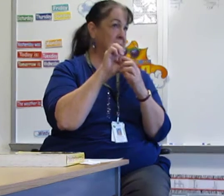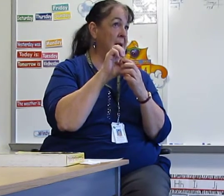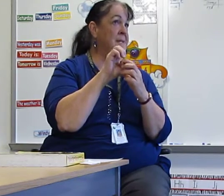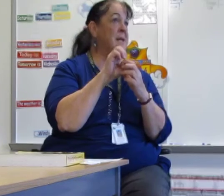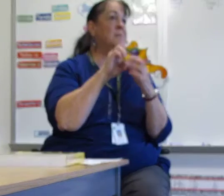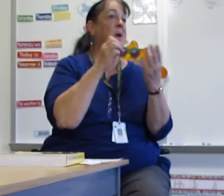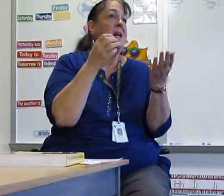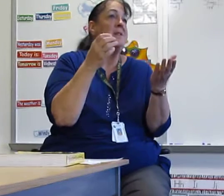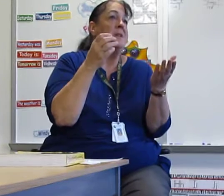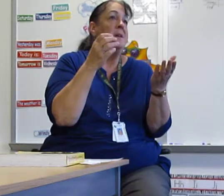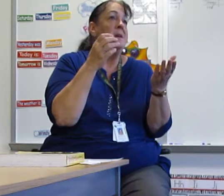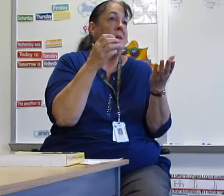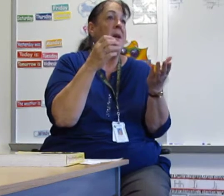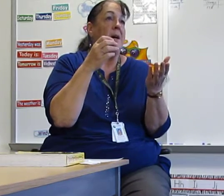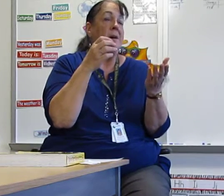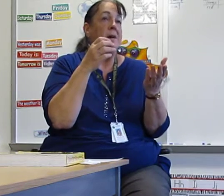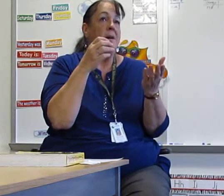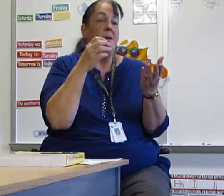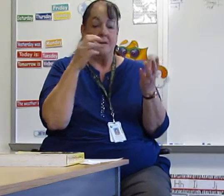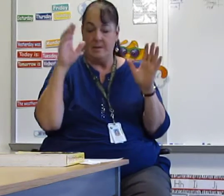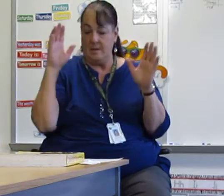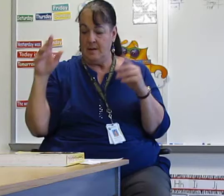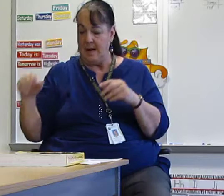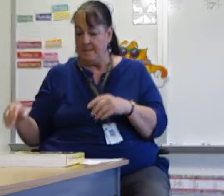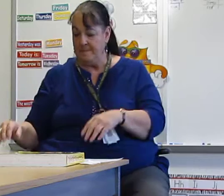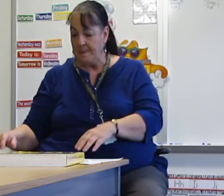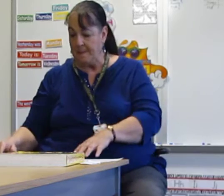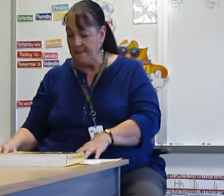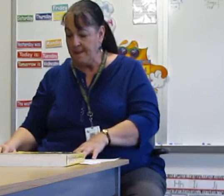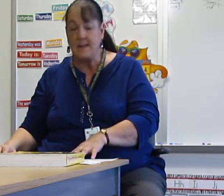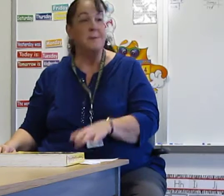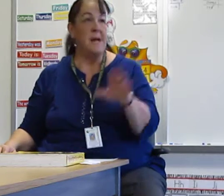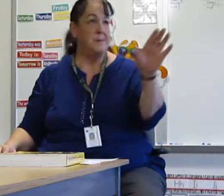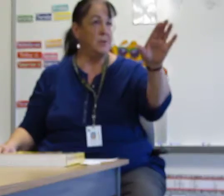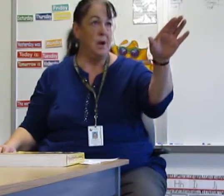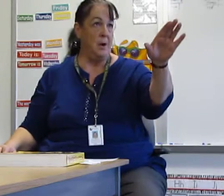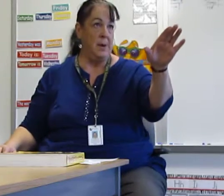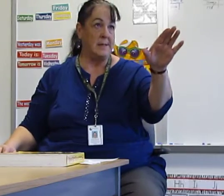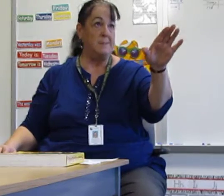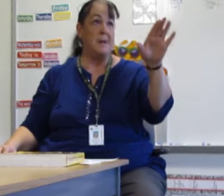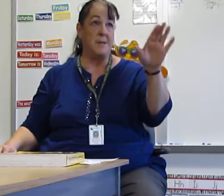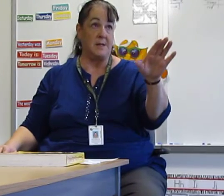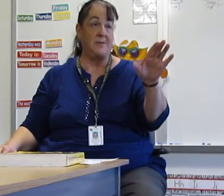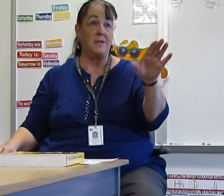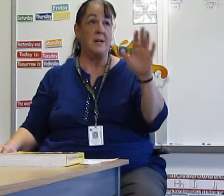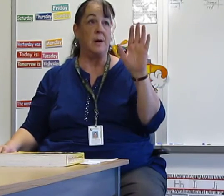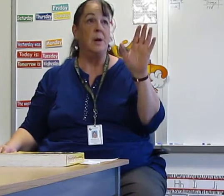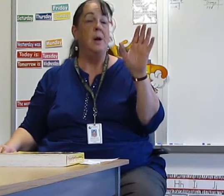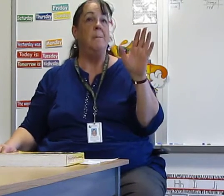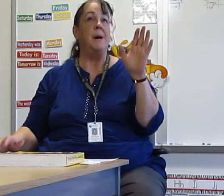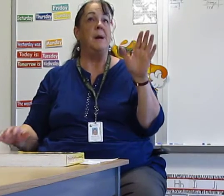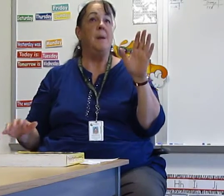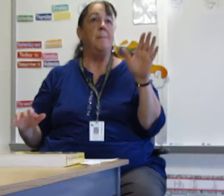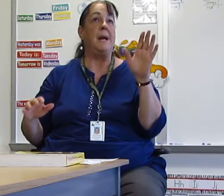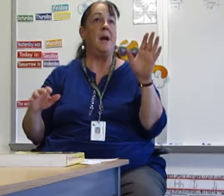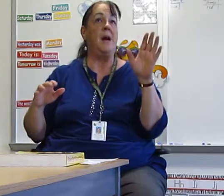times it doesn't. She. Yeah. Yeah. Sometimes. Not always. Sometimes it's the first letter. But because